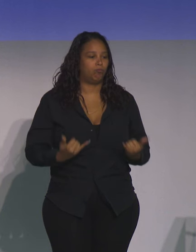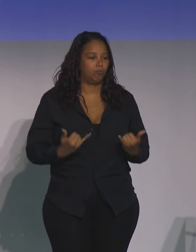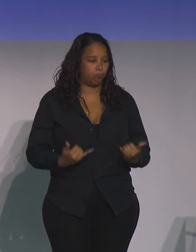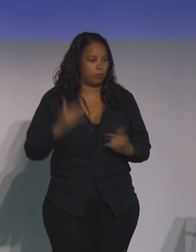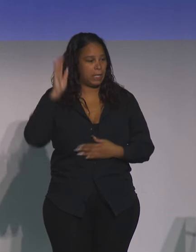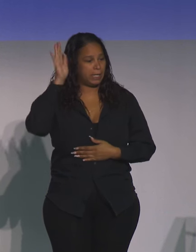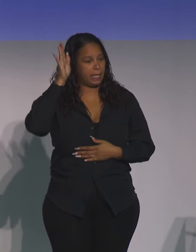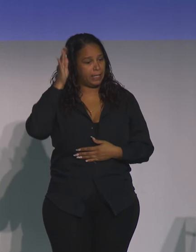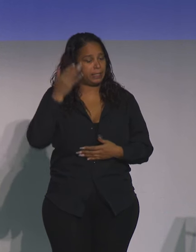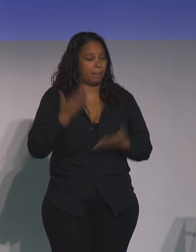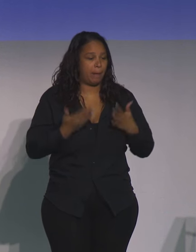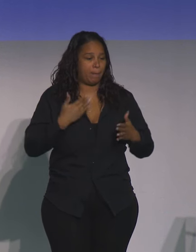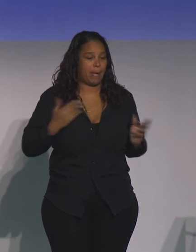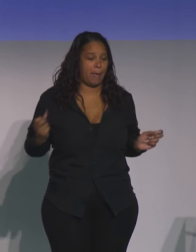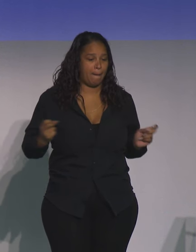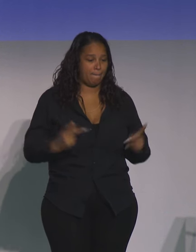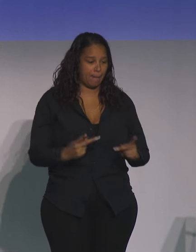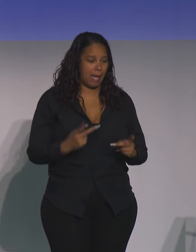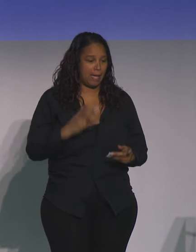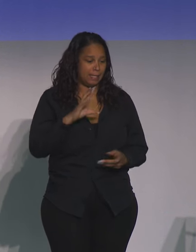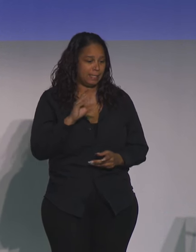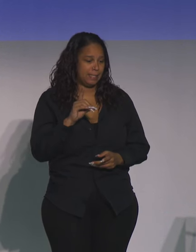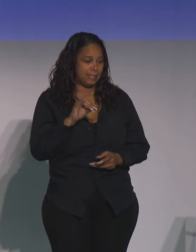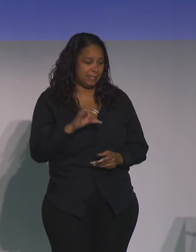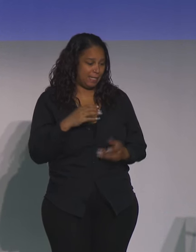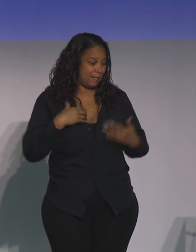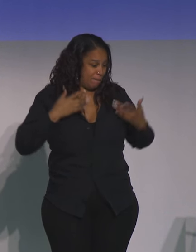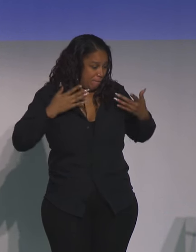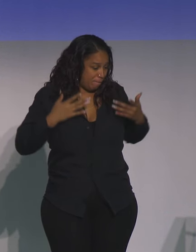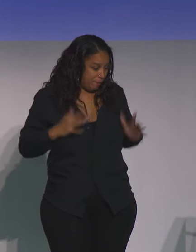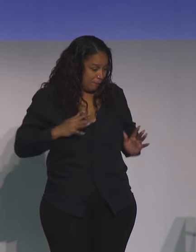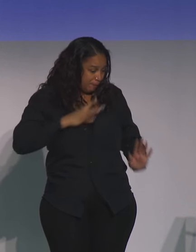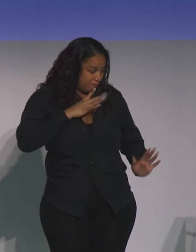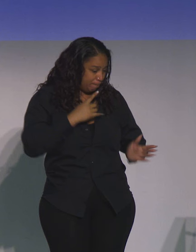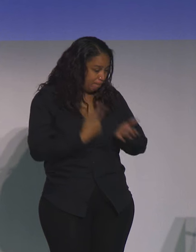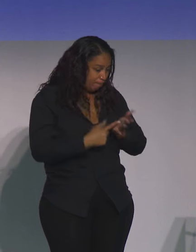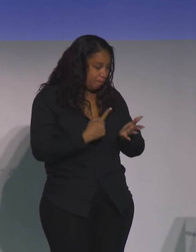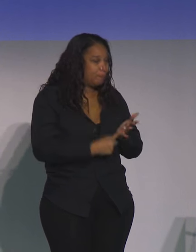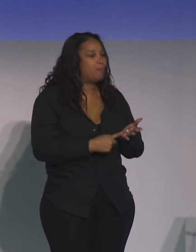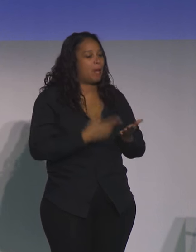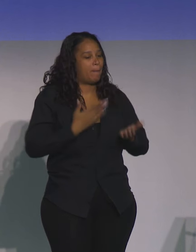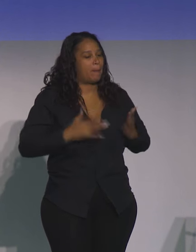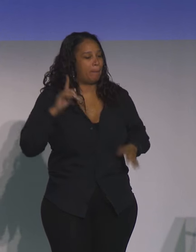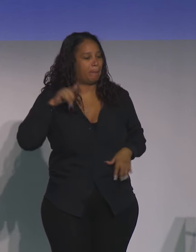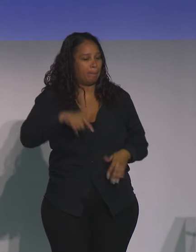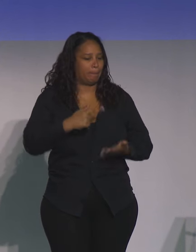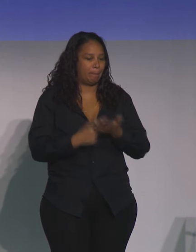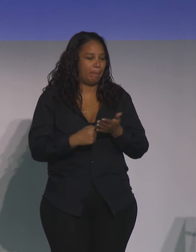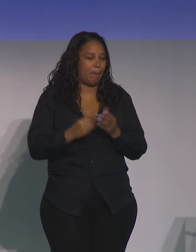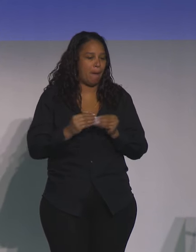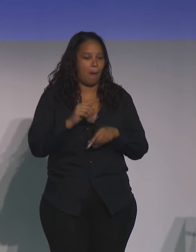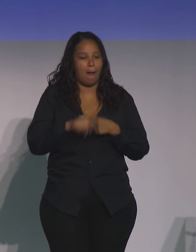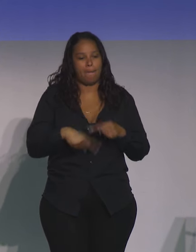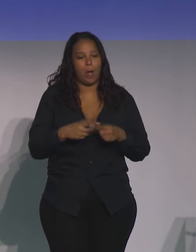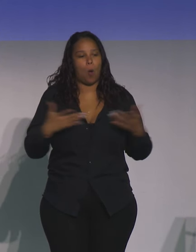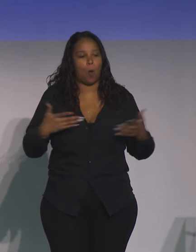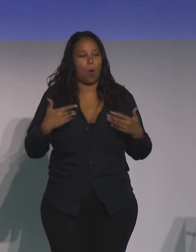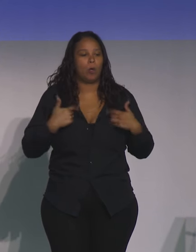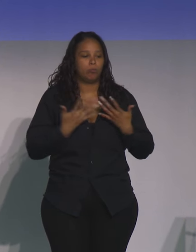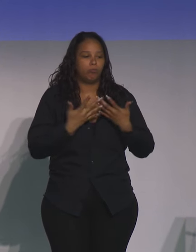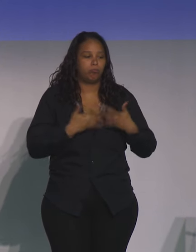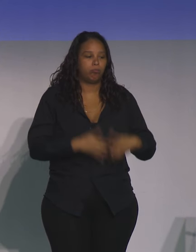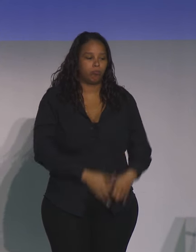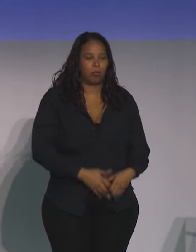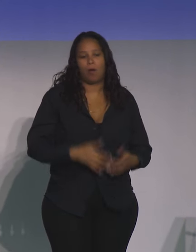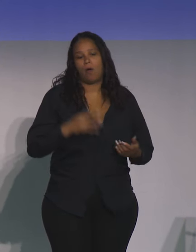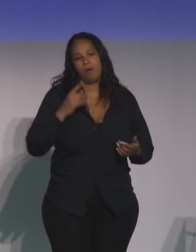I'll come back after my CDC tenure is done and talk a bit more about what we're trying to accomplish as well in